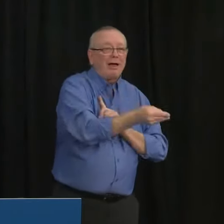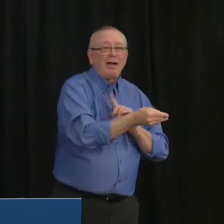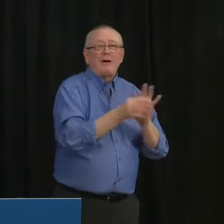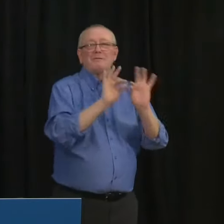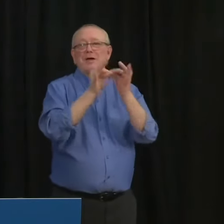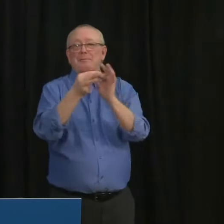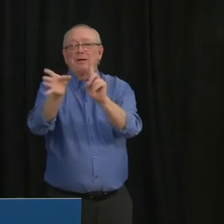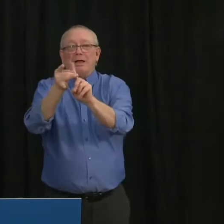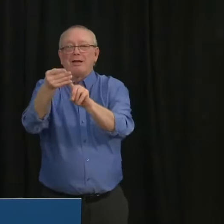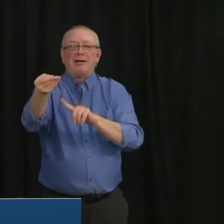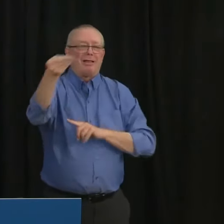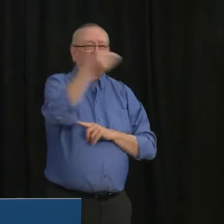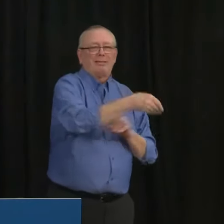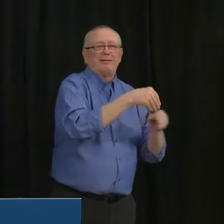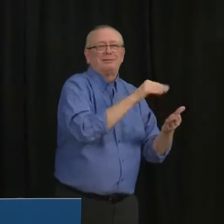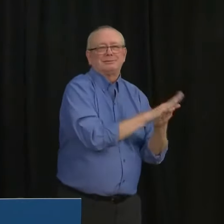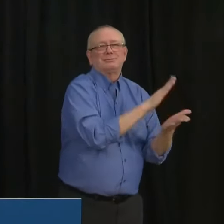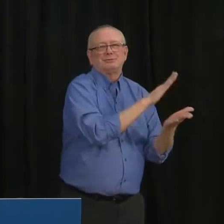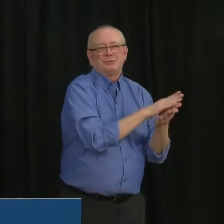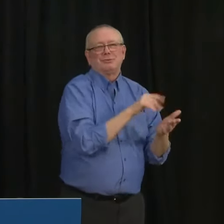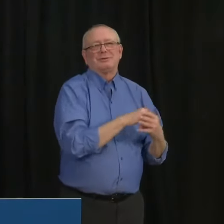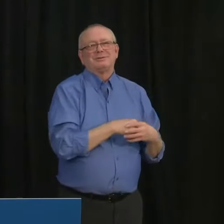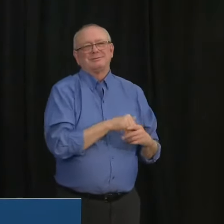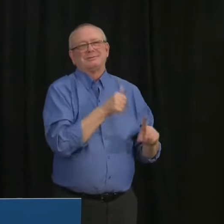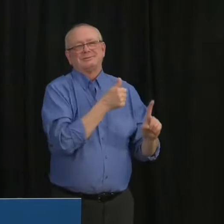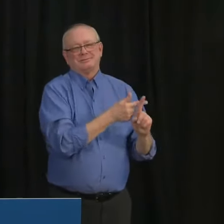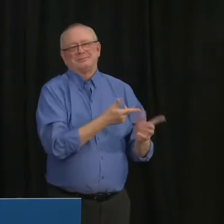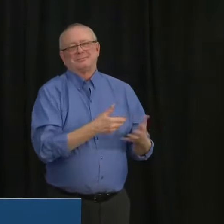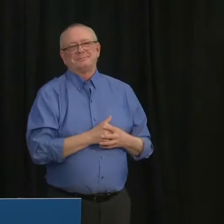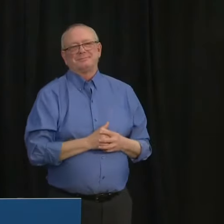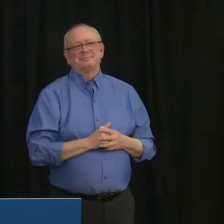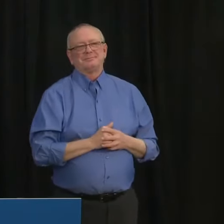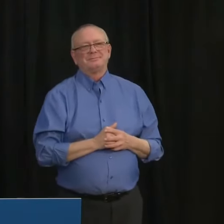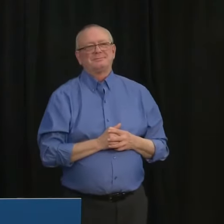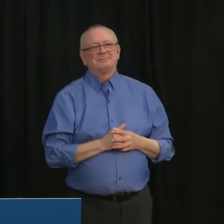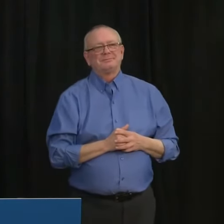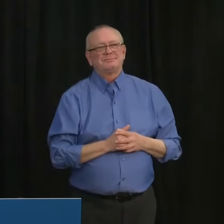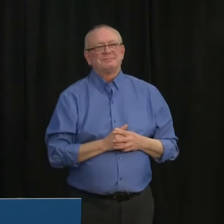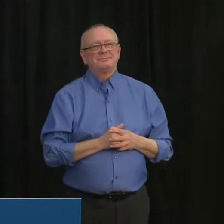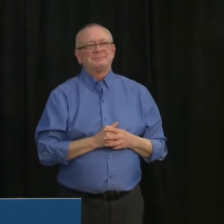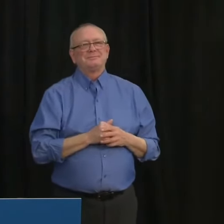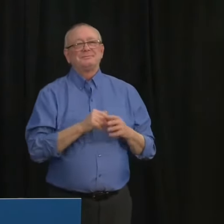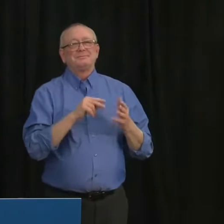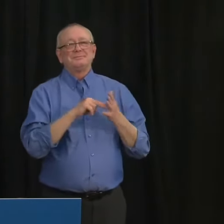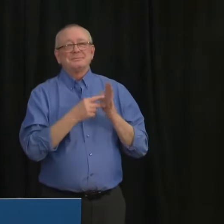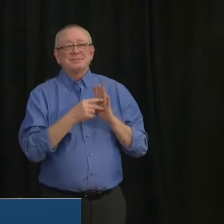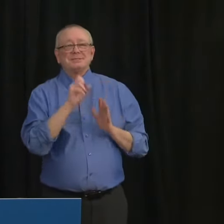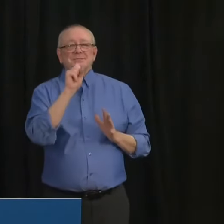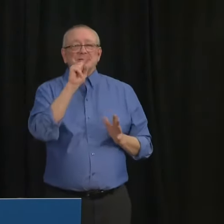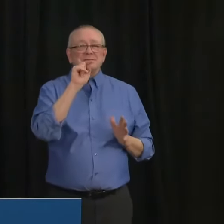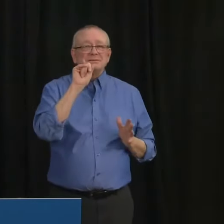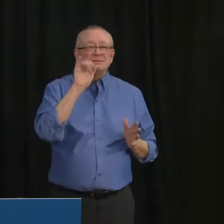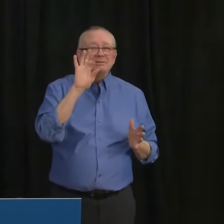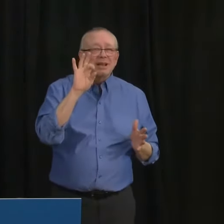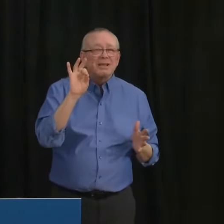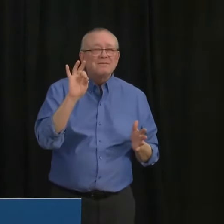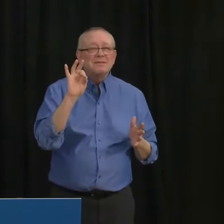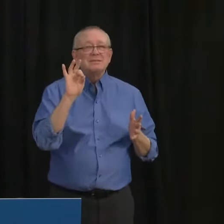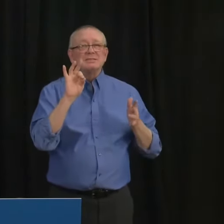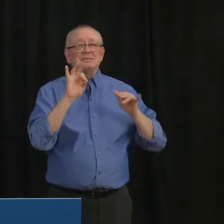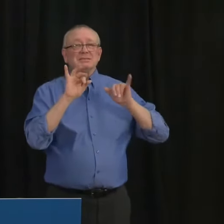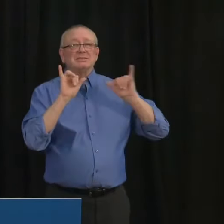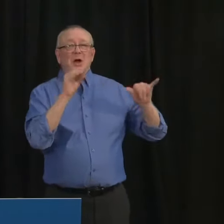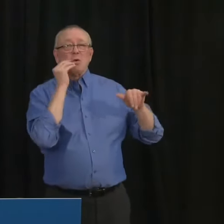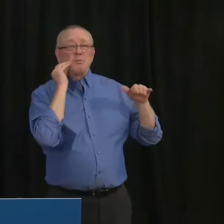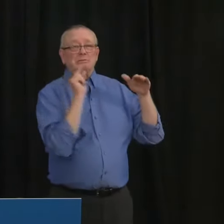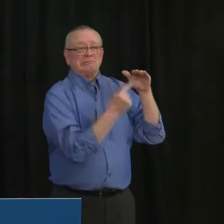ability to operate. This has particularly impacted staffing which places challenges on the quality of learning that can be delivered